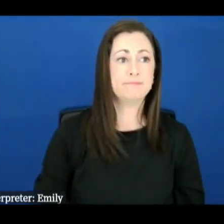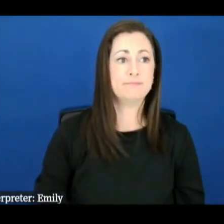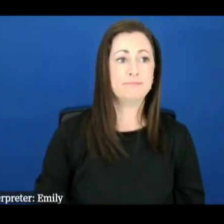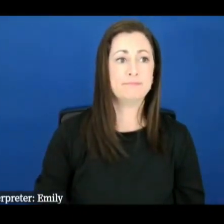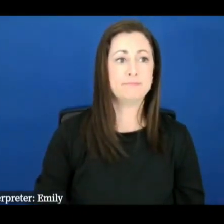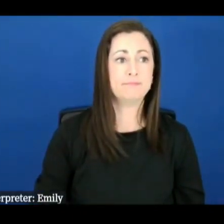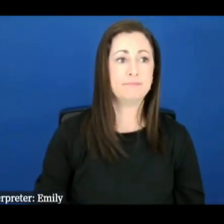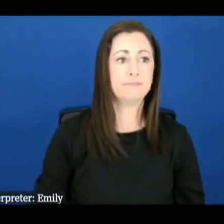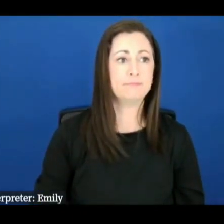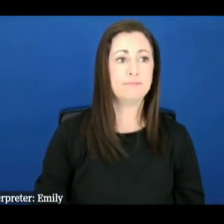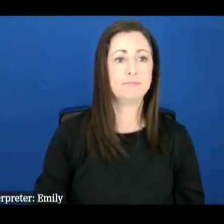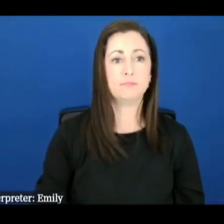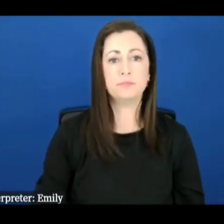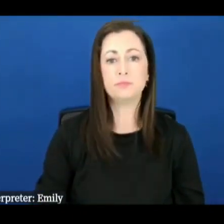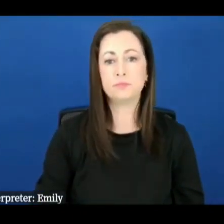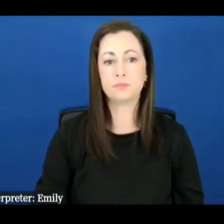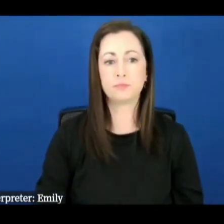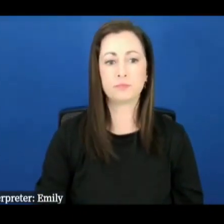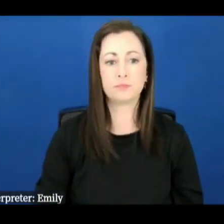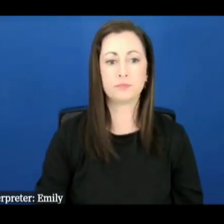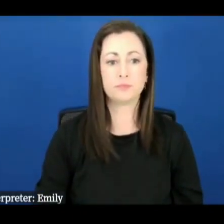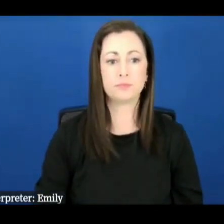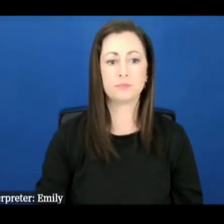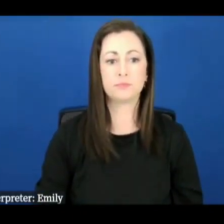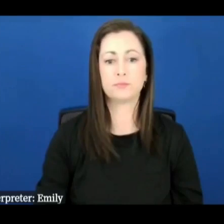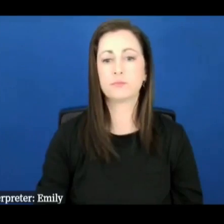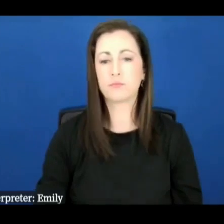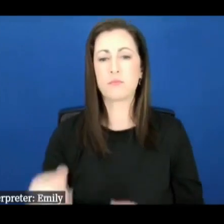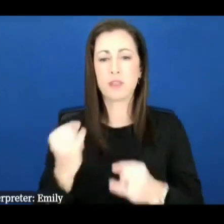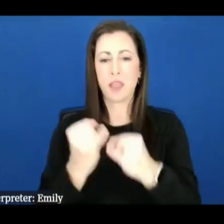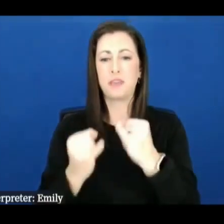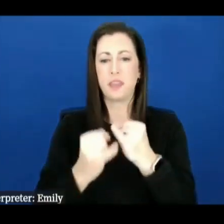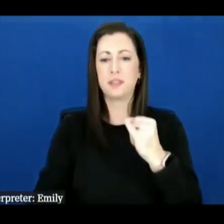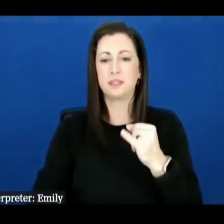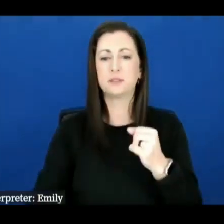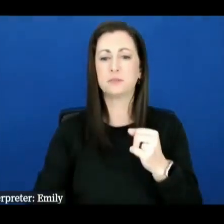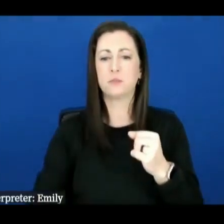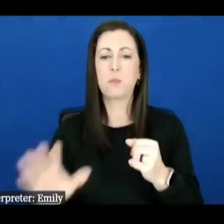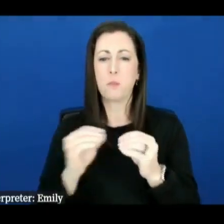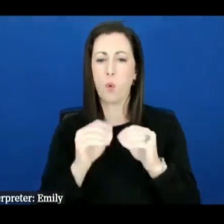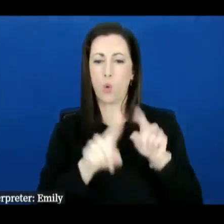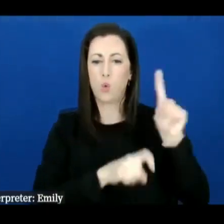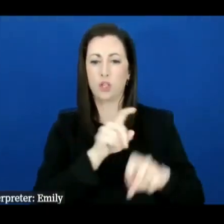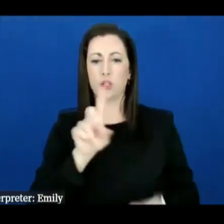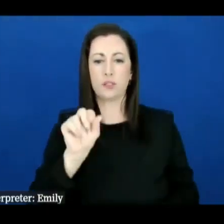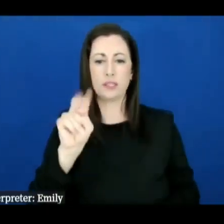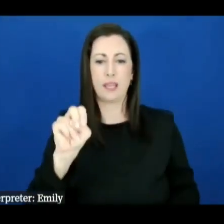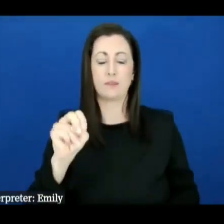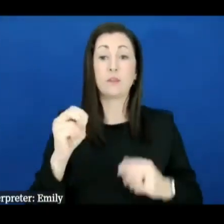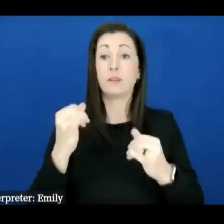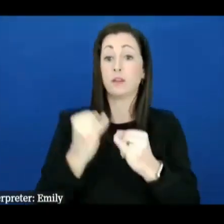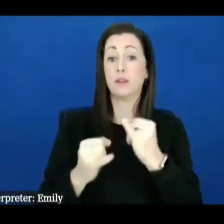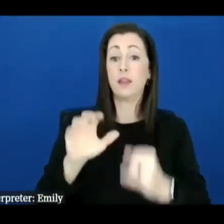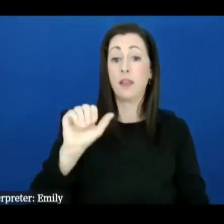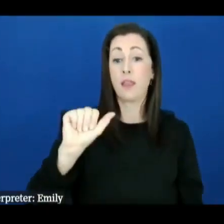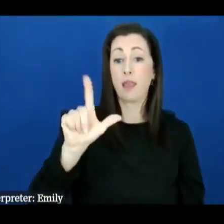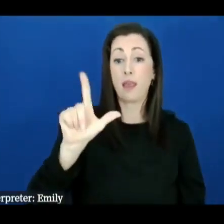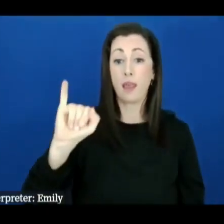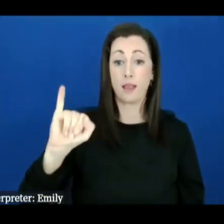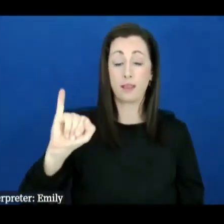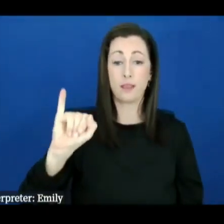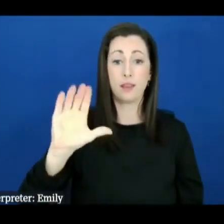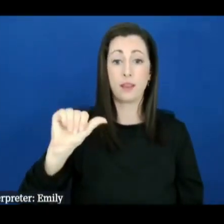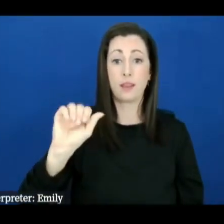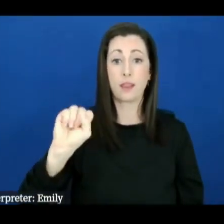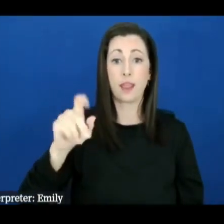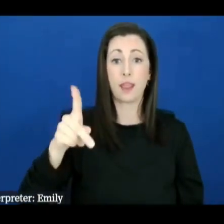and we'll have questions for dave at the end uh all right finally we're going to hear from ali casparian ali is just want to know